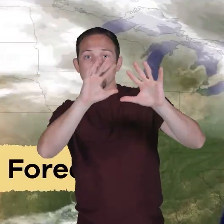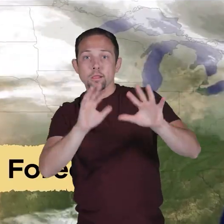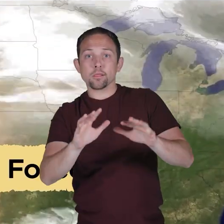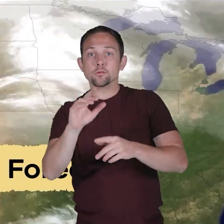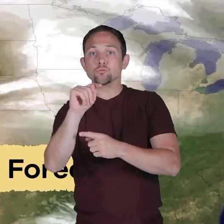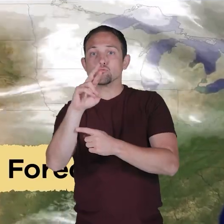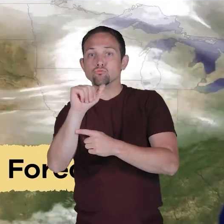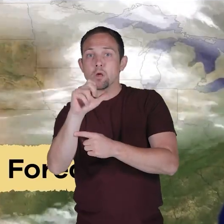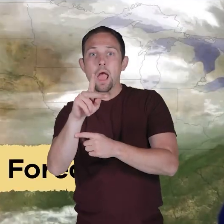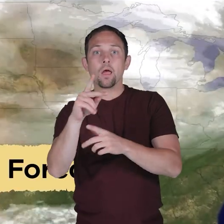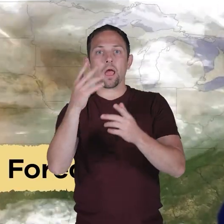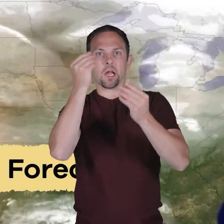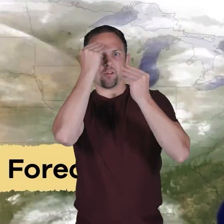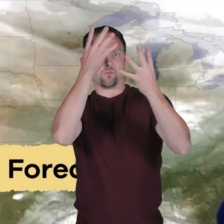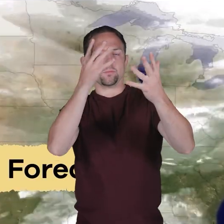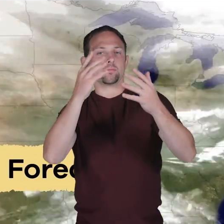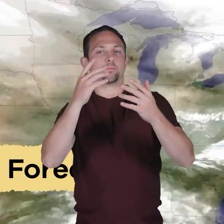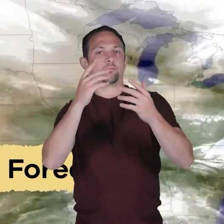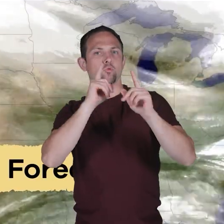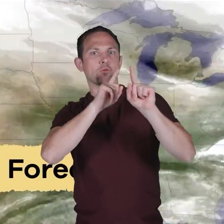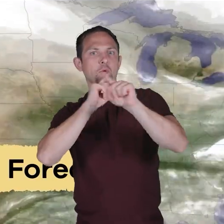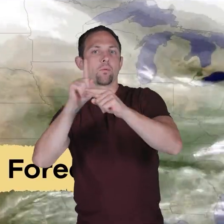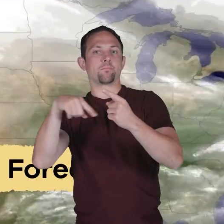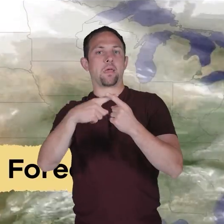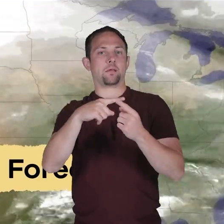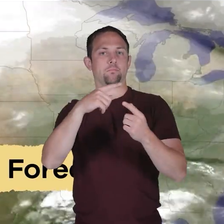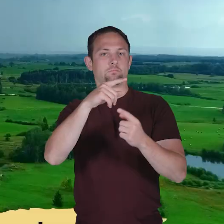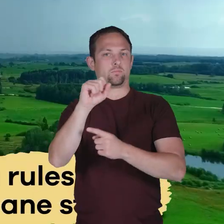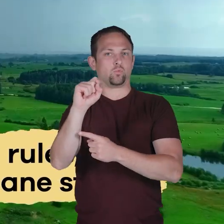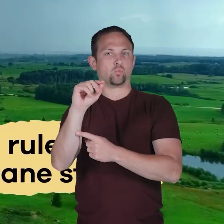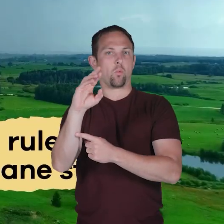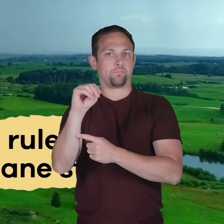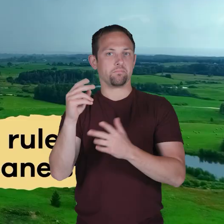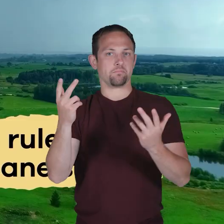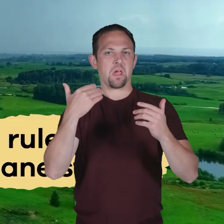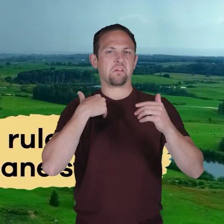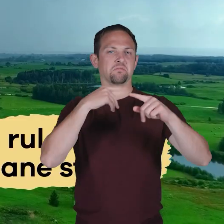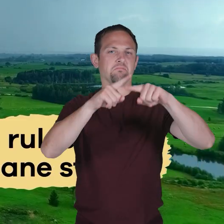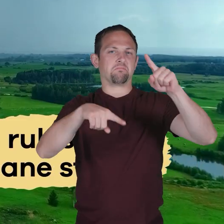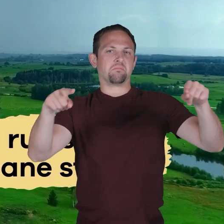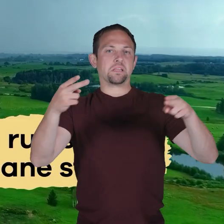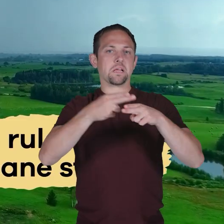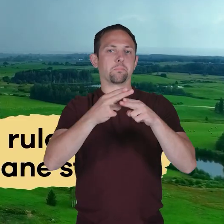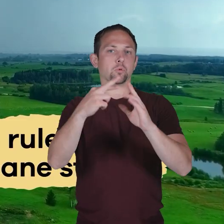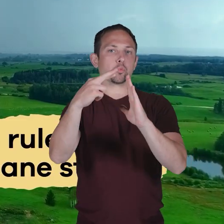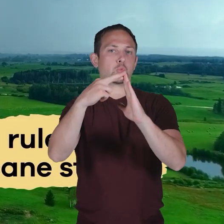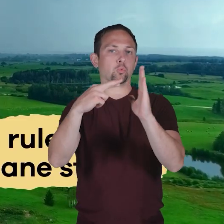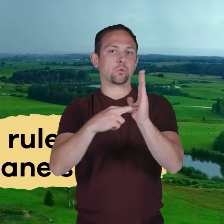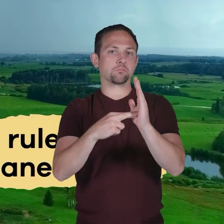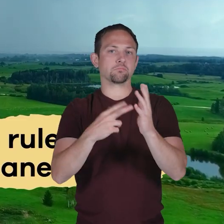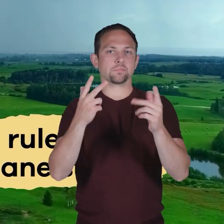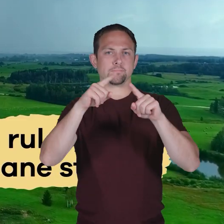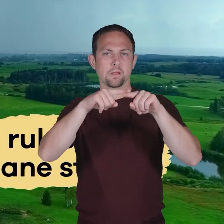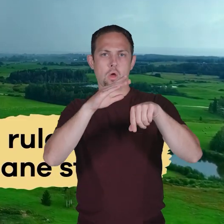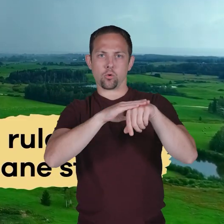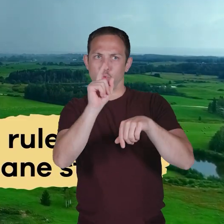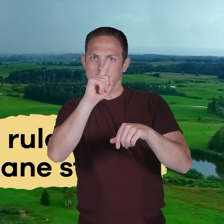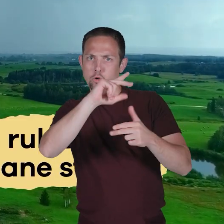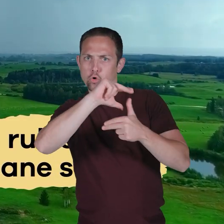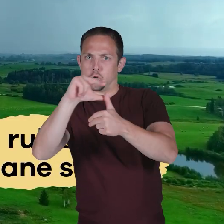and report information about the storm. There are various naming rules depending on where the hurricane